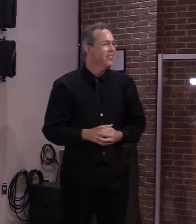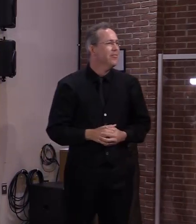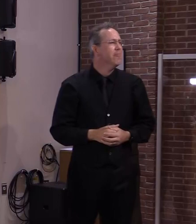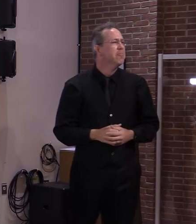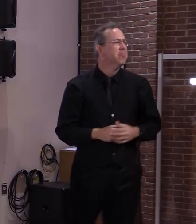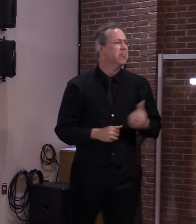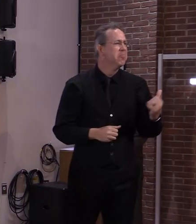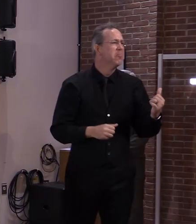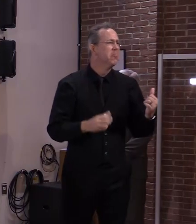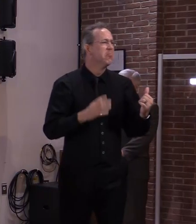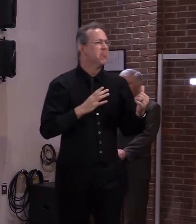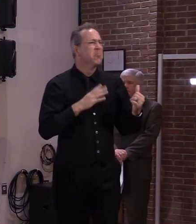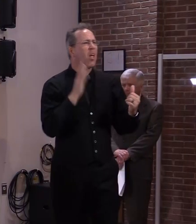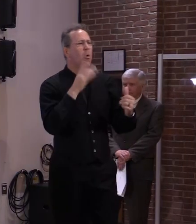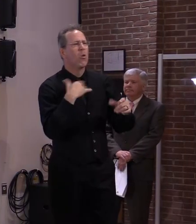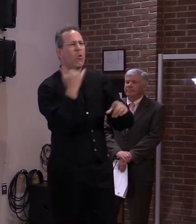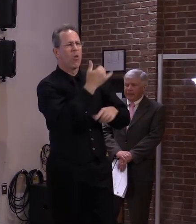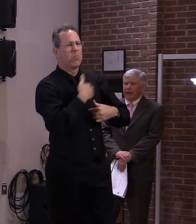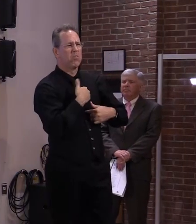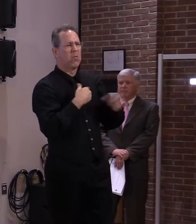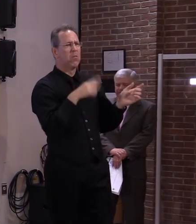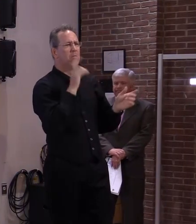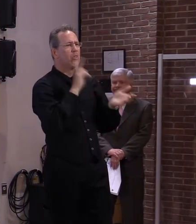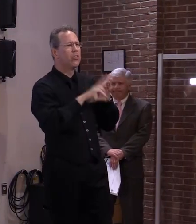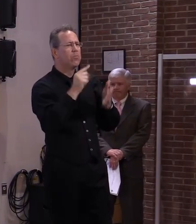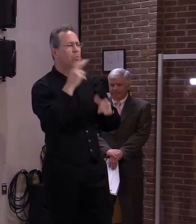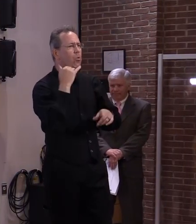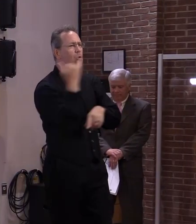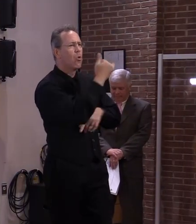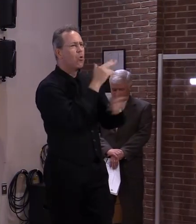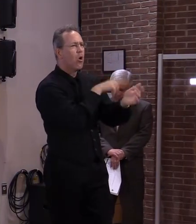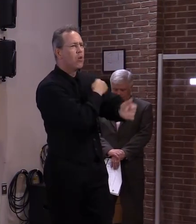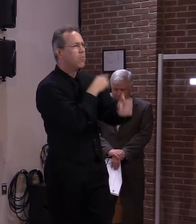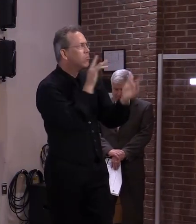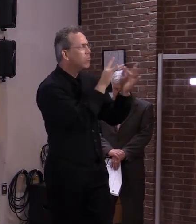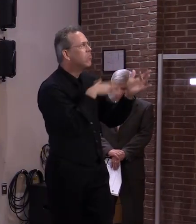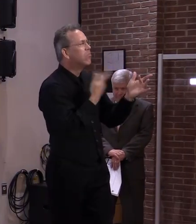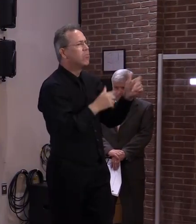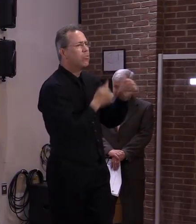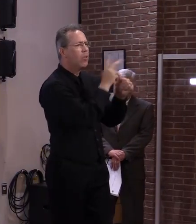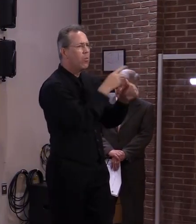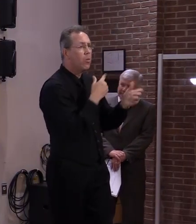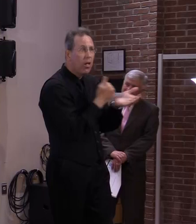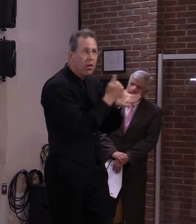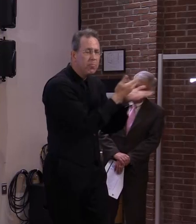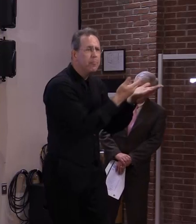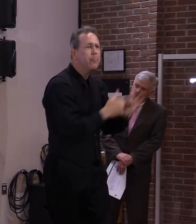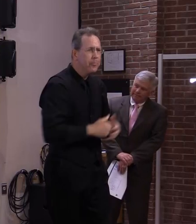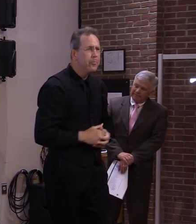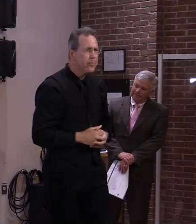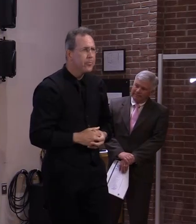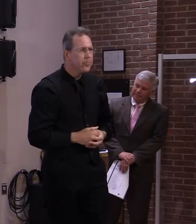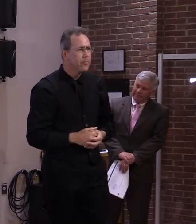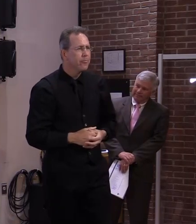will reach out to north country hospital as well okay very good thank you